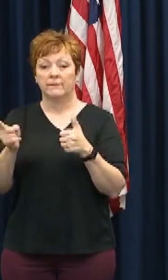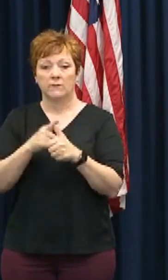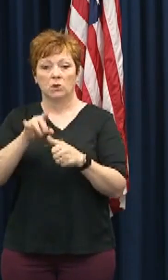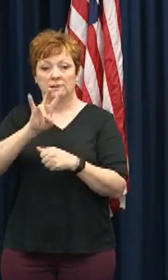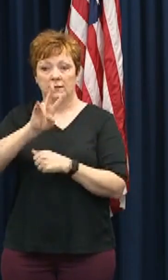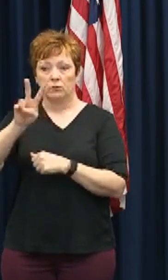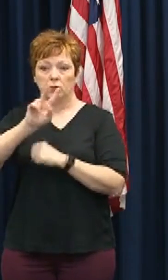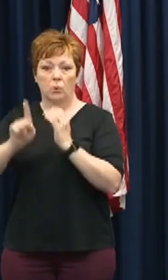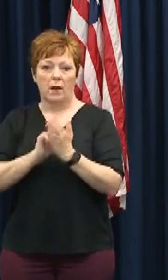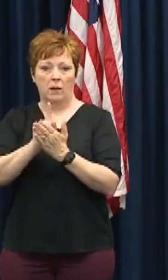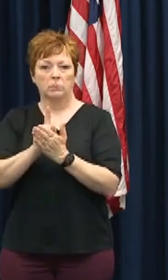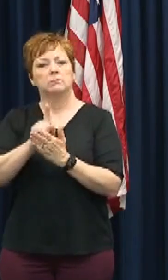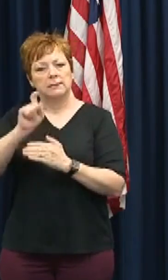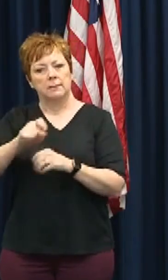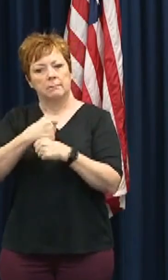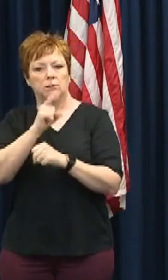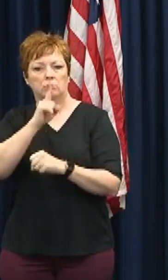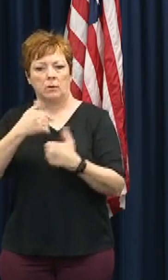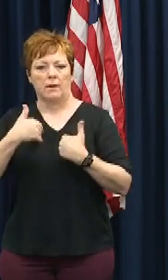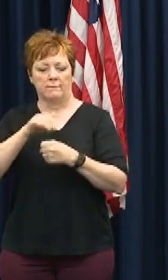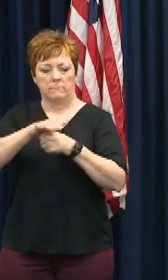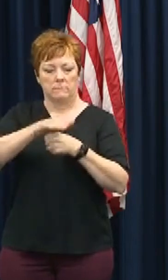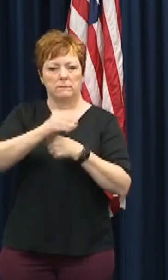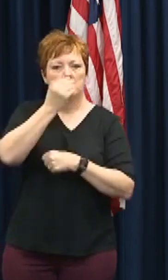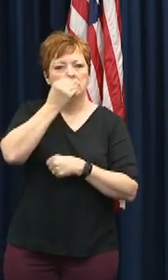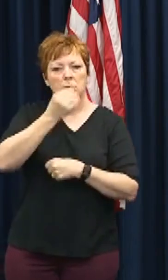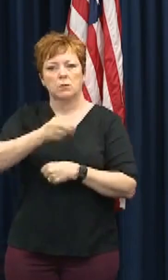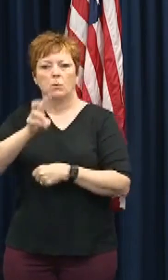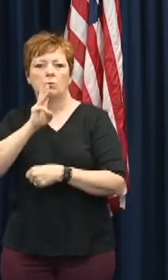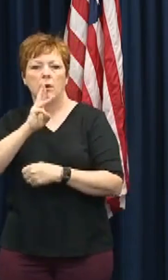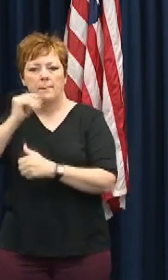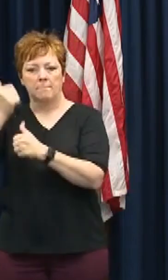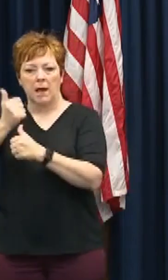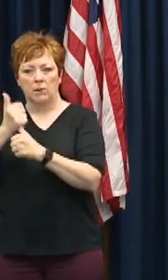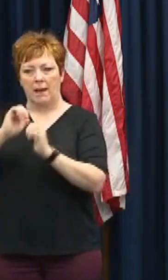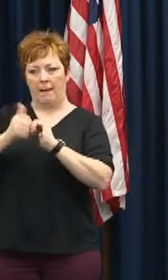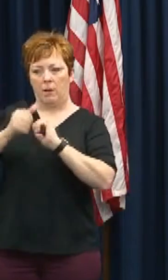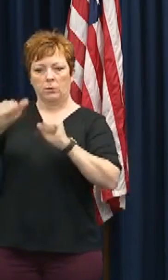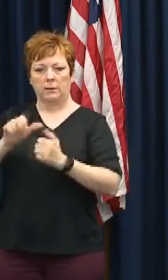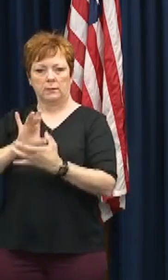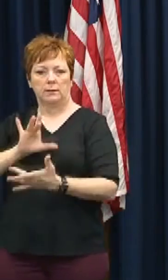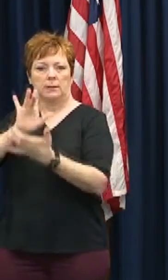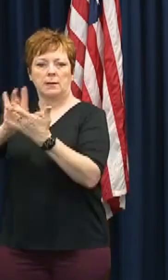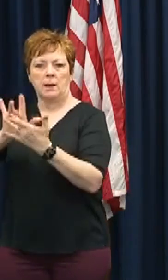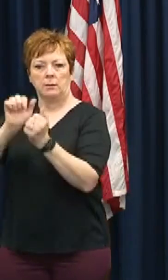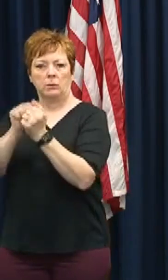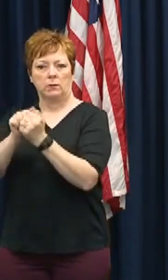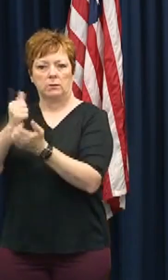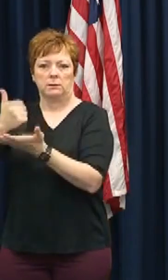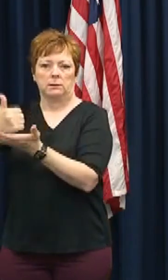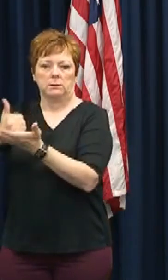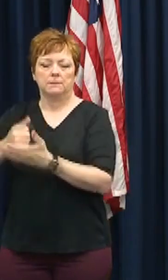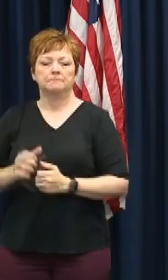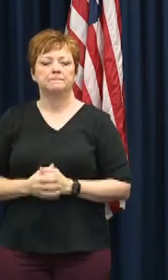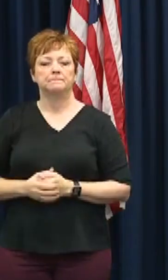make sure that you have food, water, batteries, and a way to connect with assistance. And lastly,